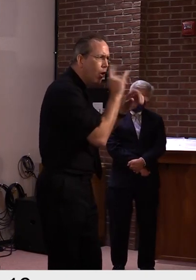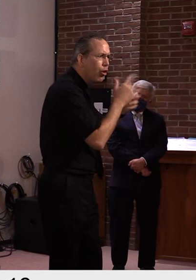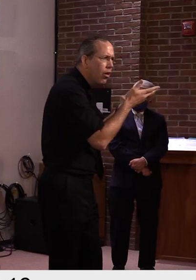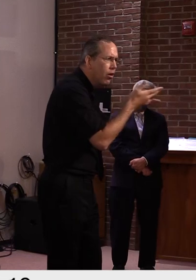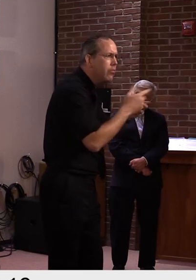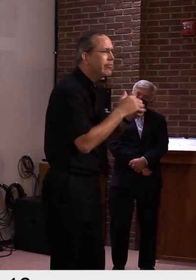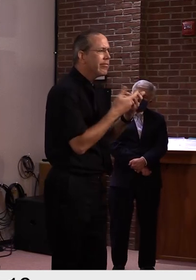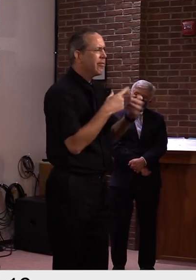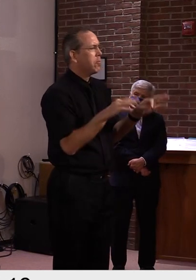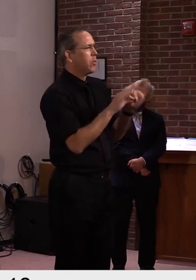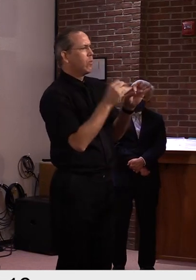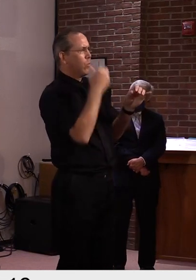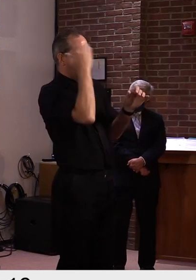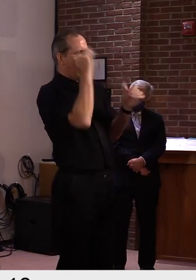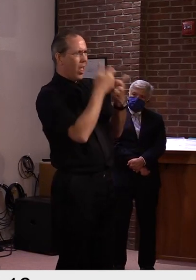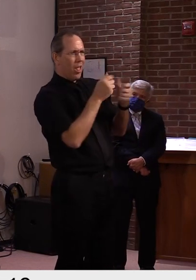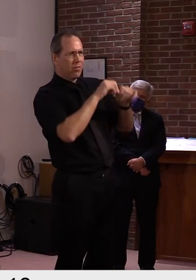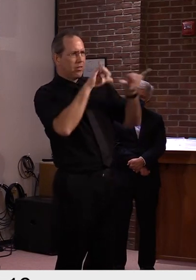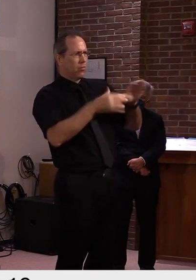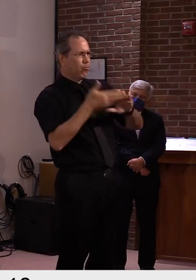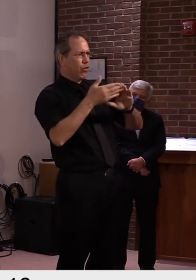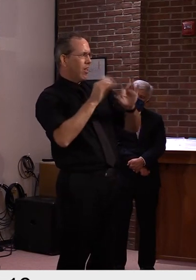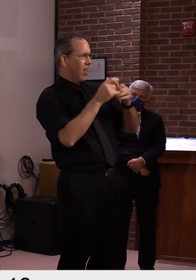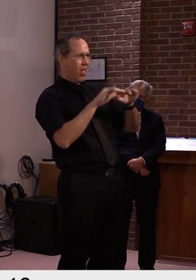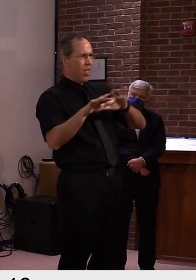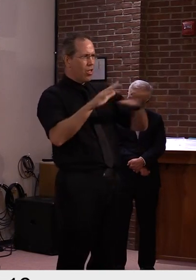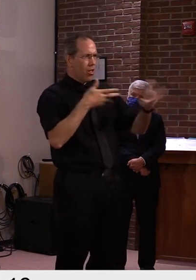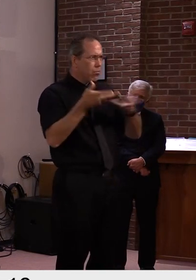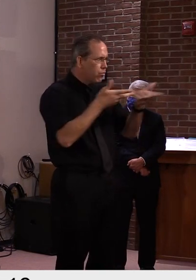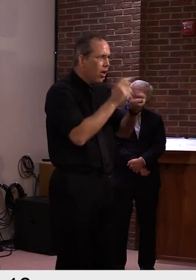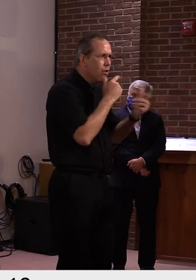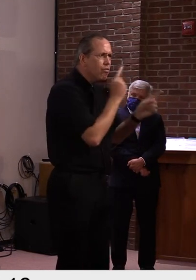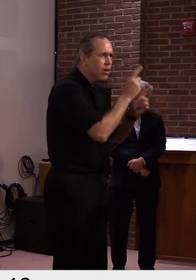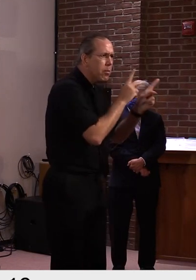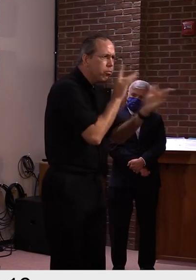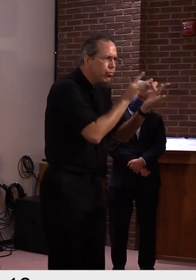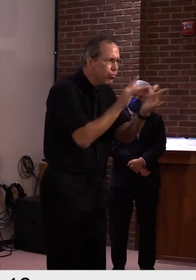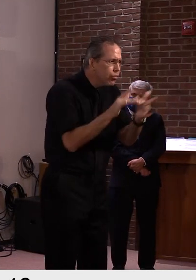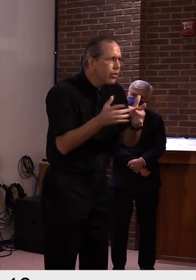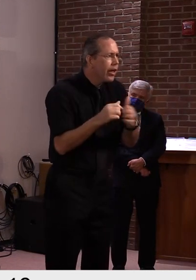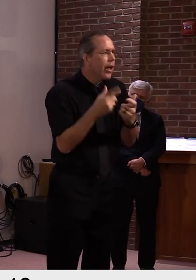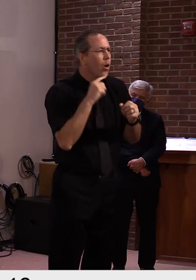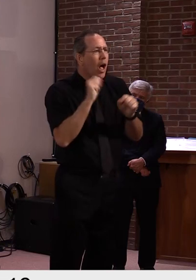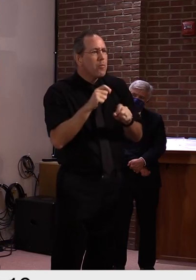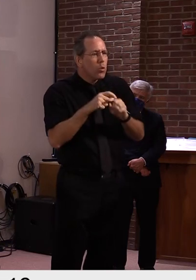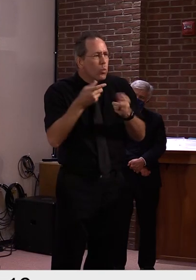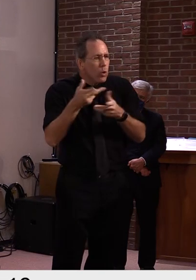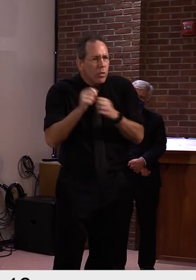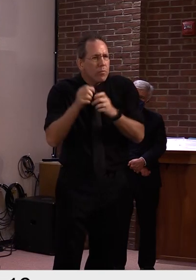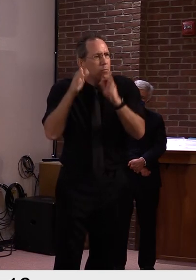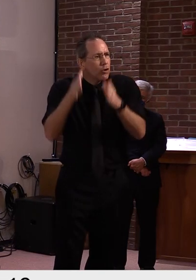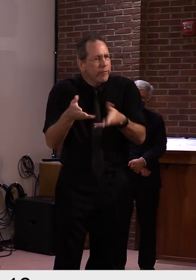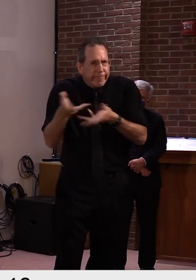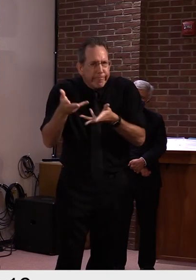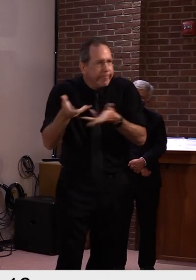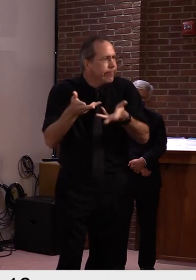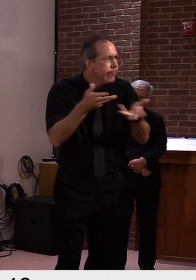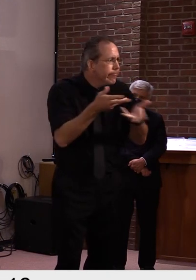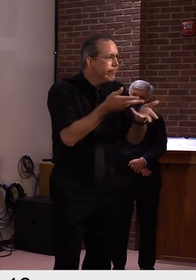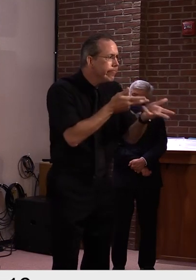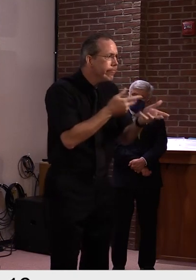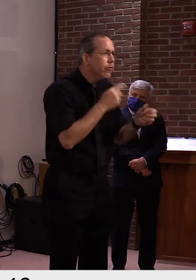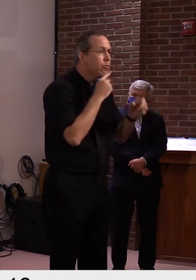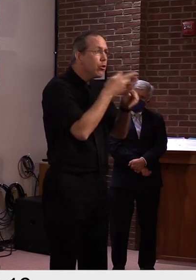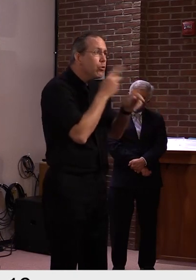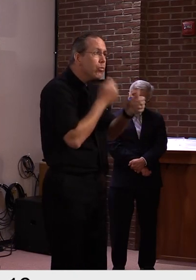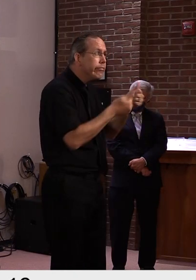having someone that I can, uh, work with and rely on and, uh, and, uh, work through some of the issues. Uh, and it